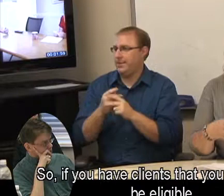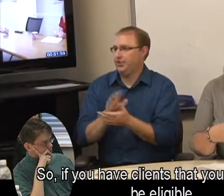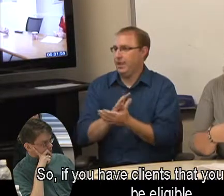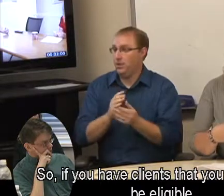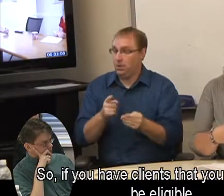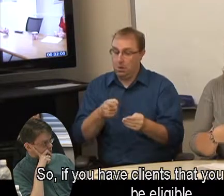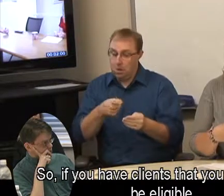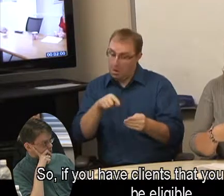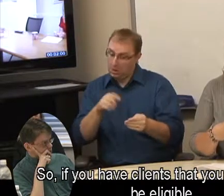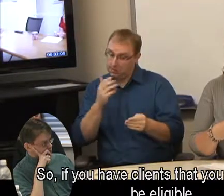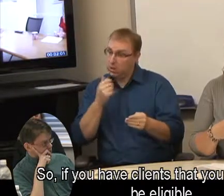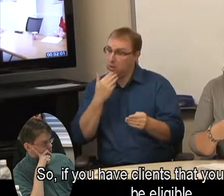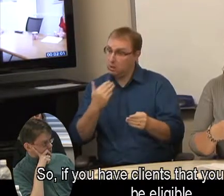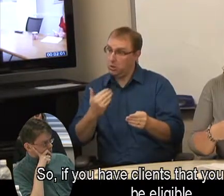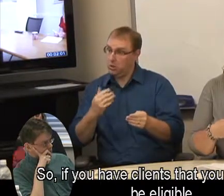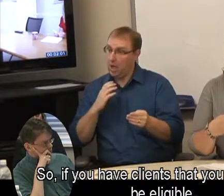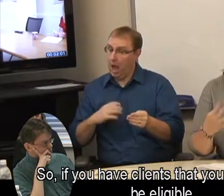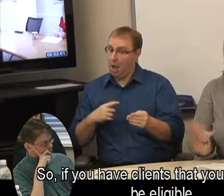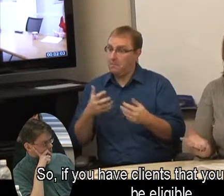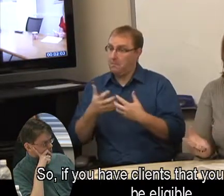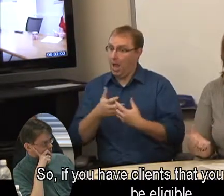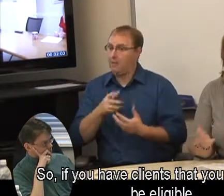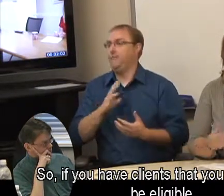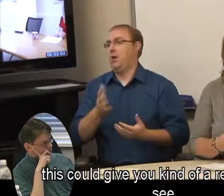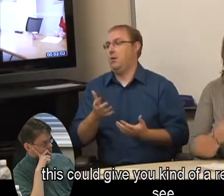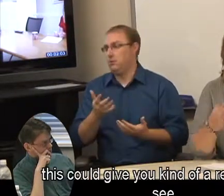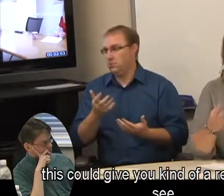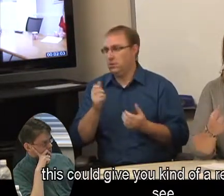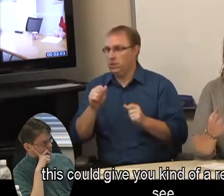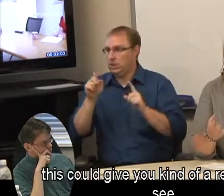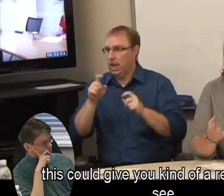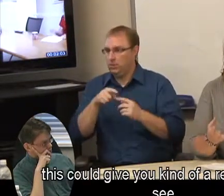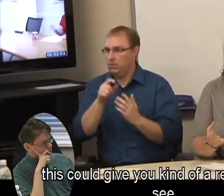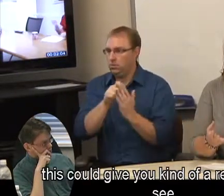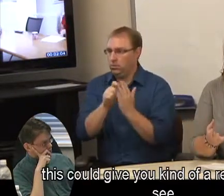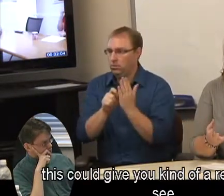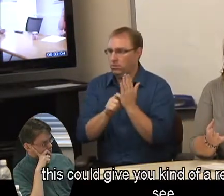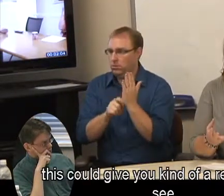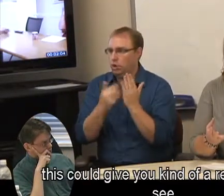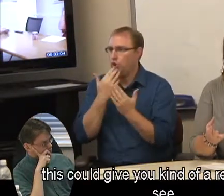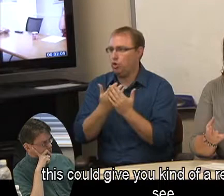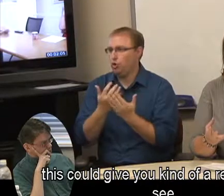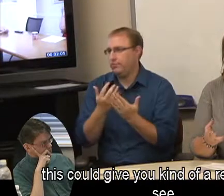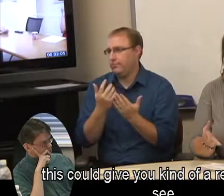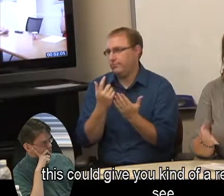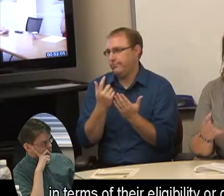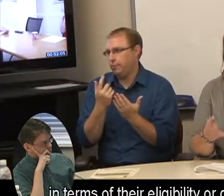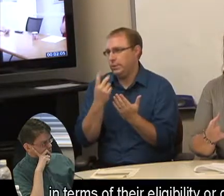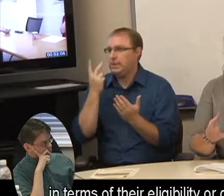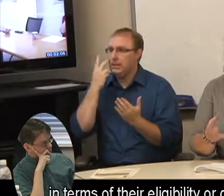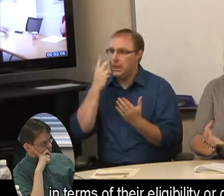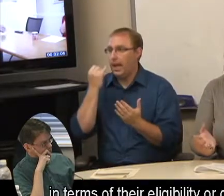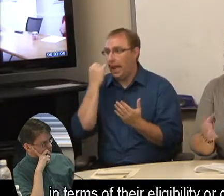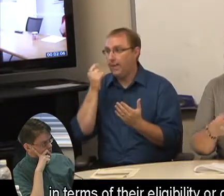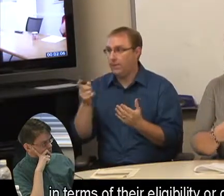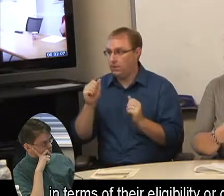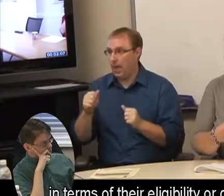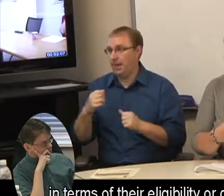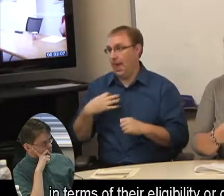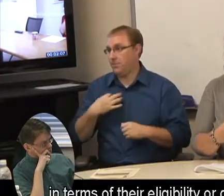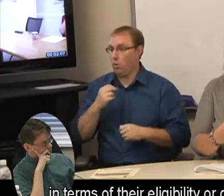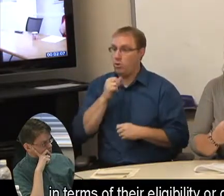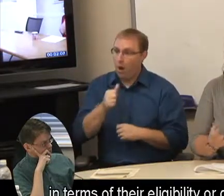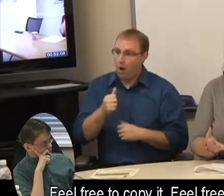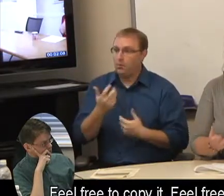So if you have clients that you think might be eligible, this could give you kind of a reference to see, in terms of their eligibility or